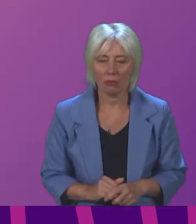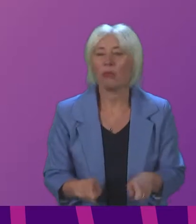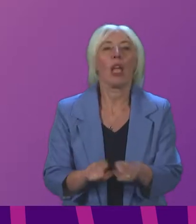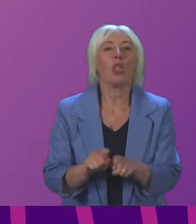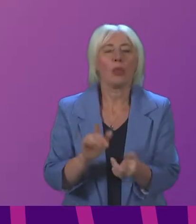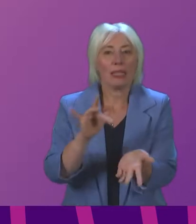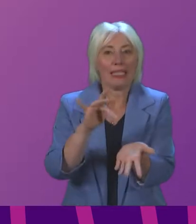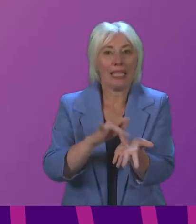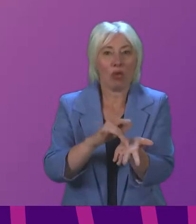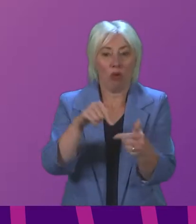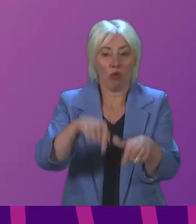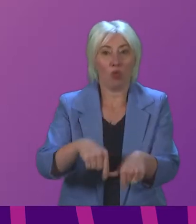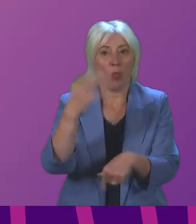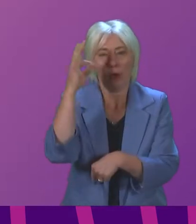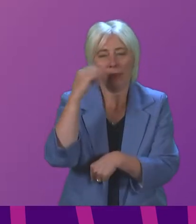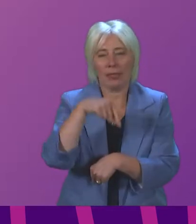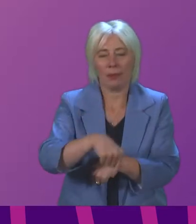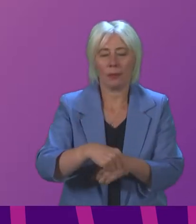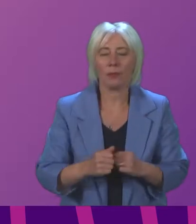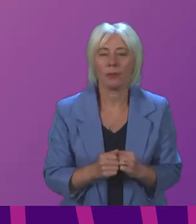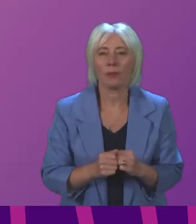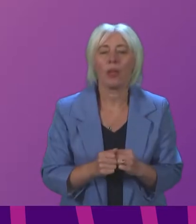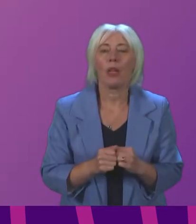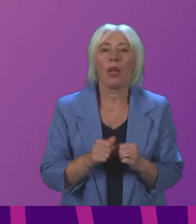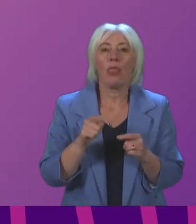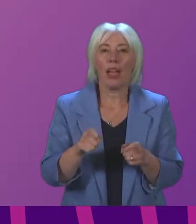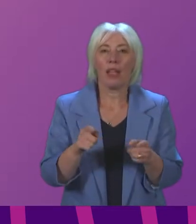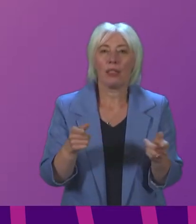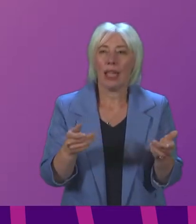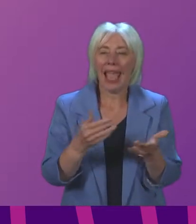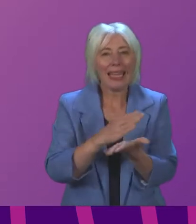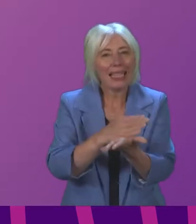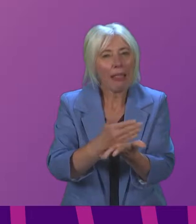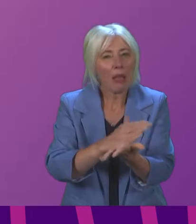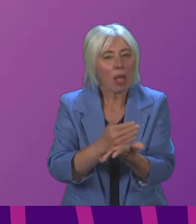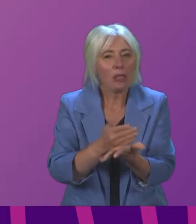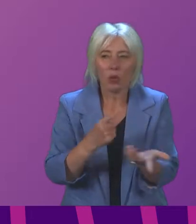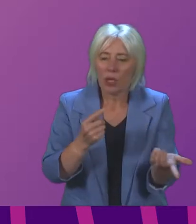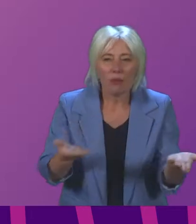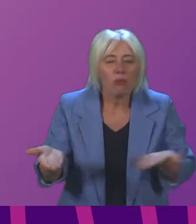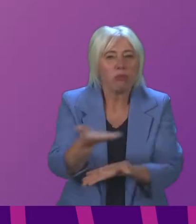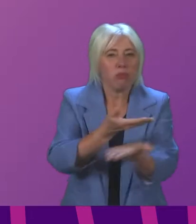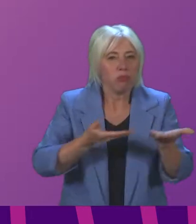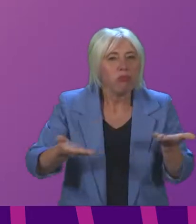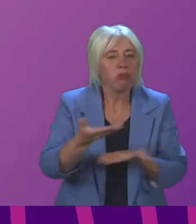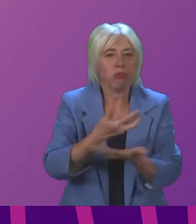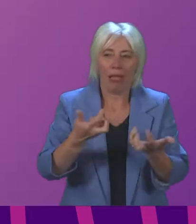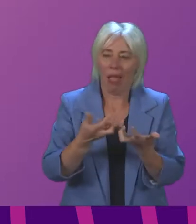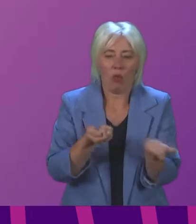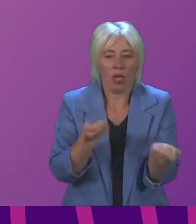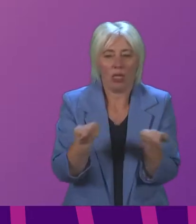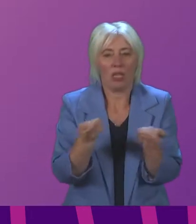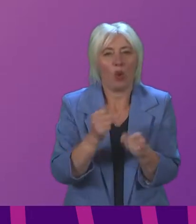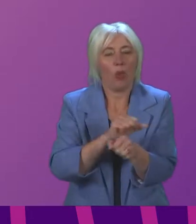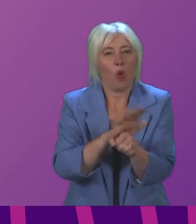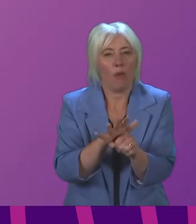to the work of the COVID committee is that it airs the dilemmas that lie at the heart of handling COVID and the committee